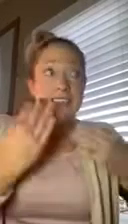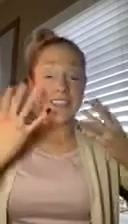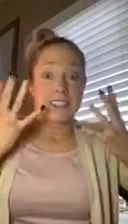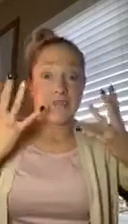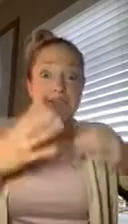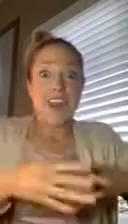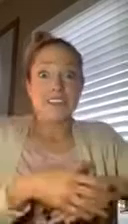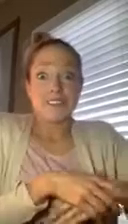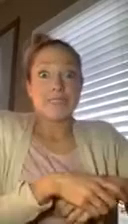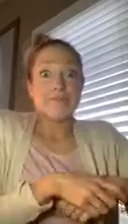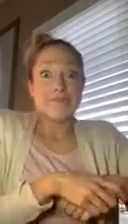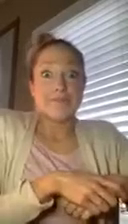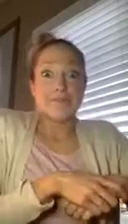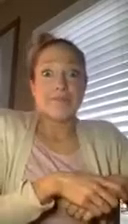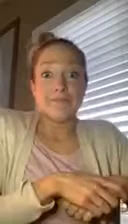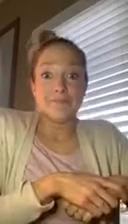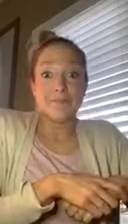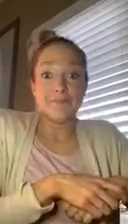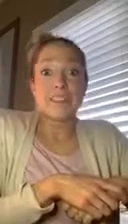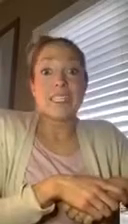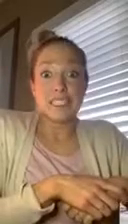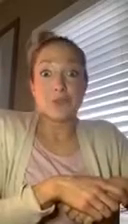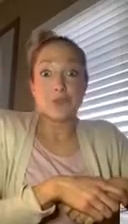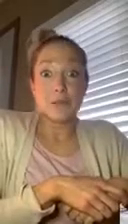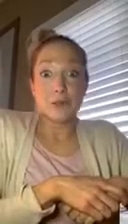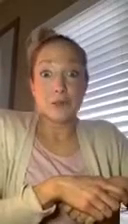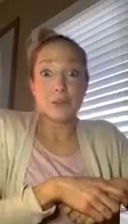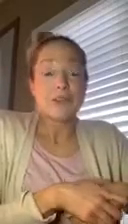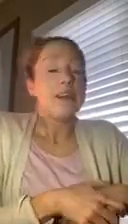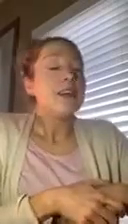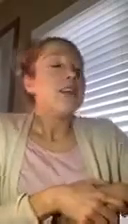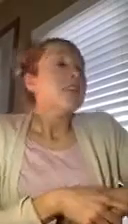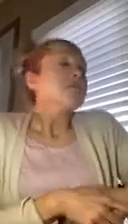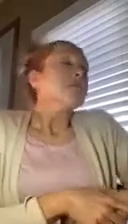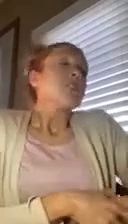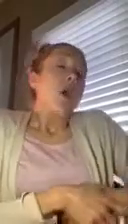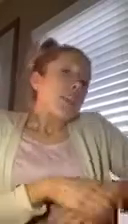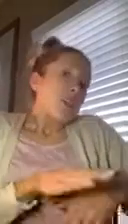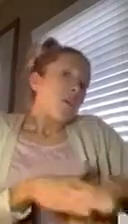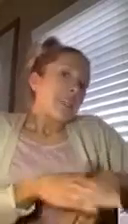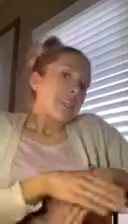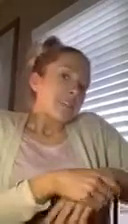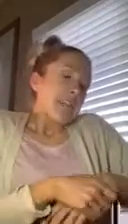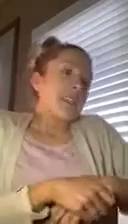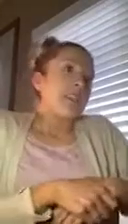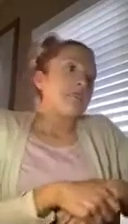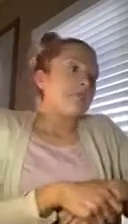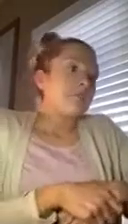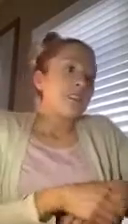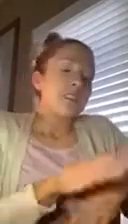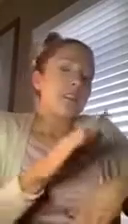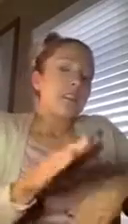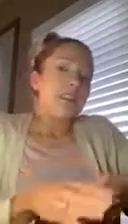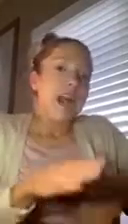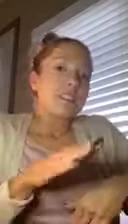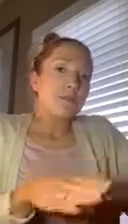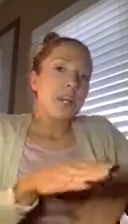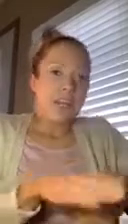this face. Like, mm, mm-hmm. He's in trouble. So I know that he's taken it. The last place